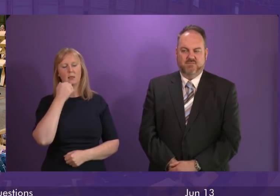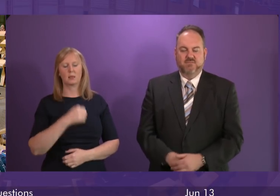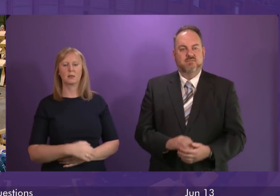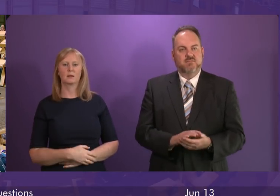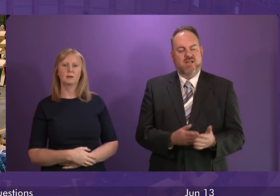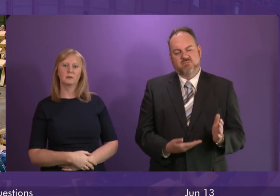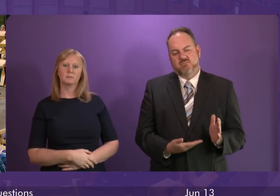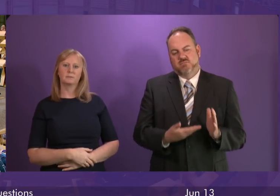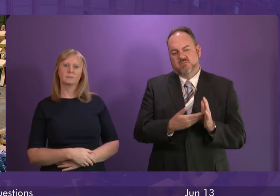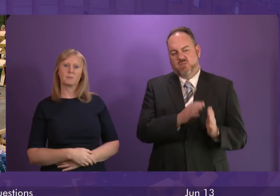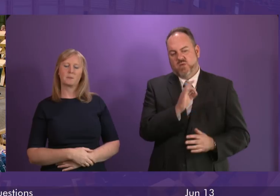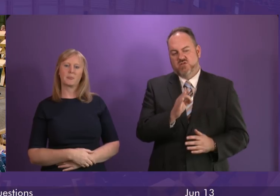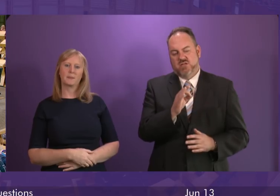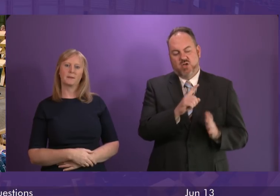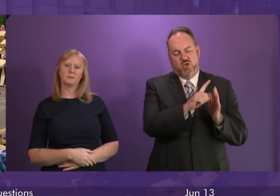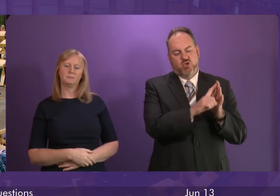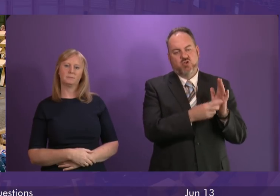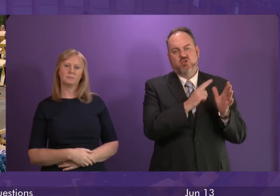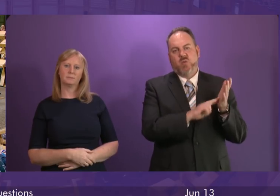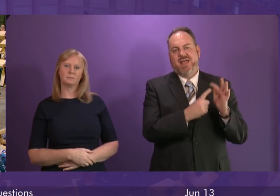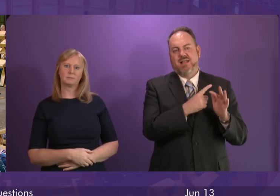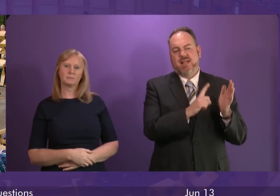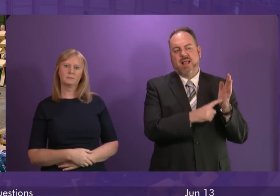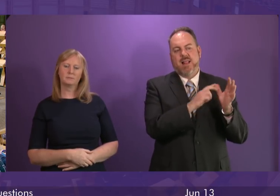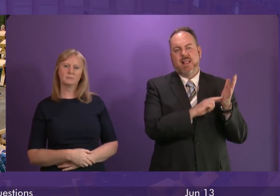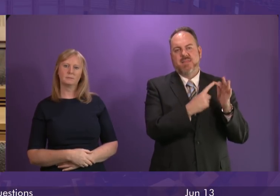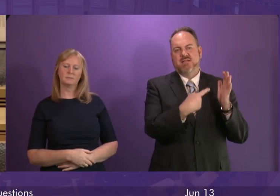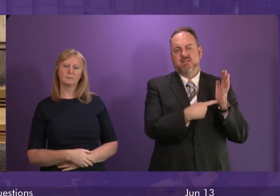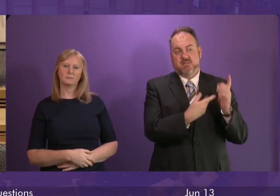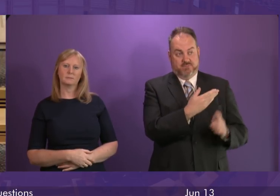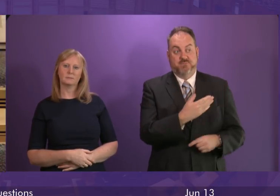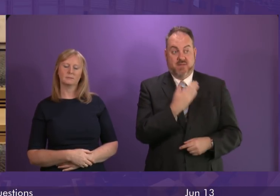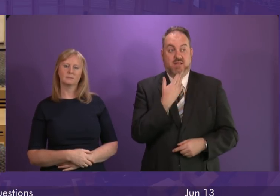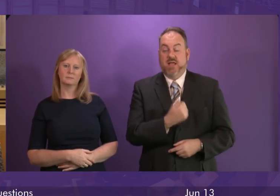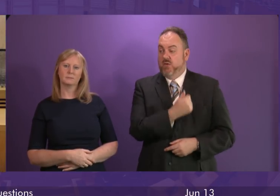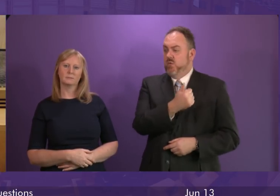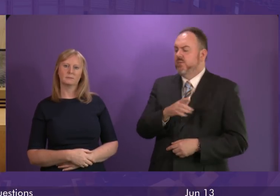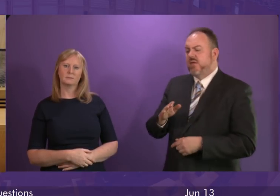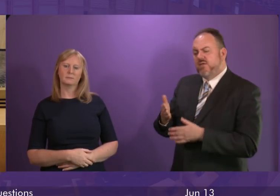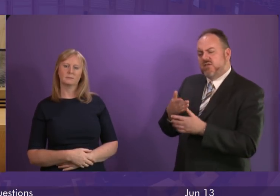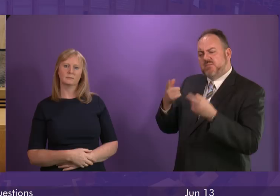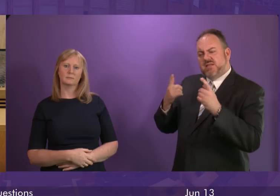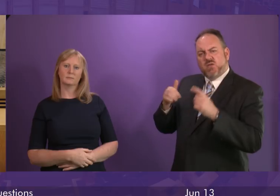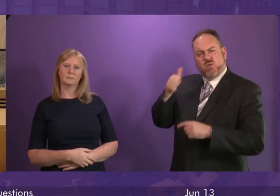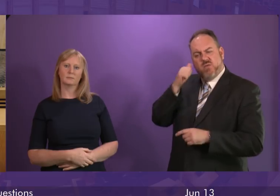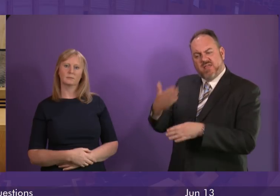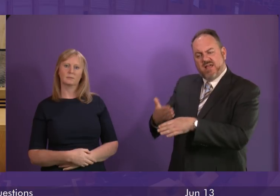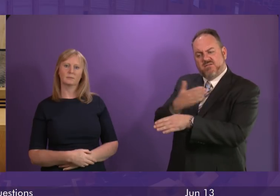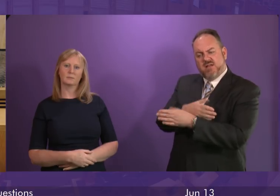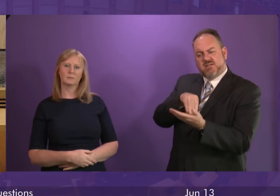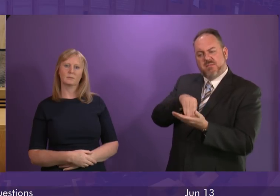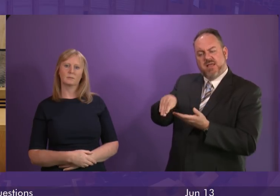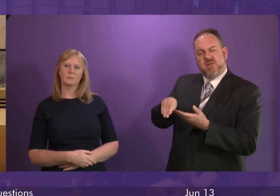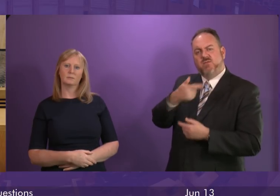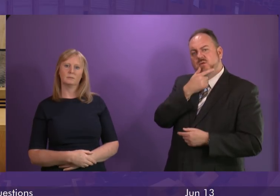supplementaries. first one, Joanne Lamont to be followed by Sandra White. Joanne Lamont. Thank you. The First Minister will be aware of the advanced payment scheme for older